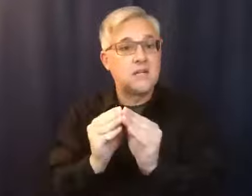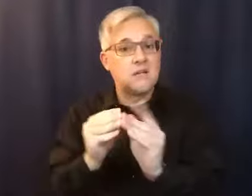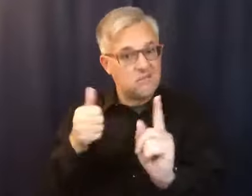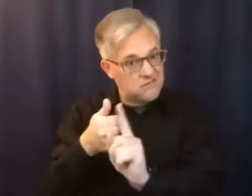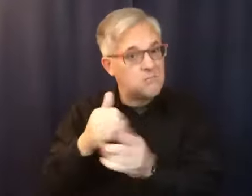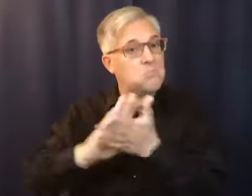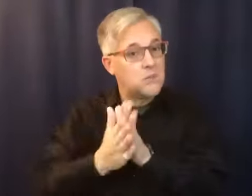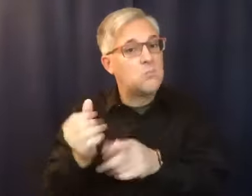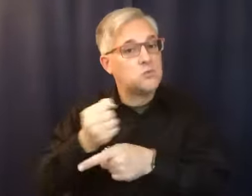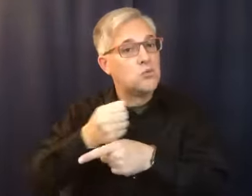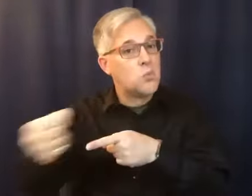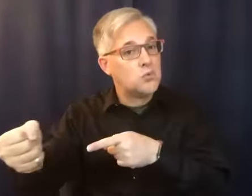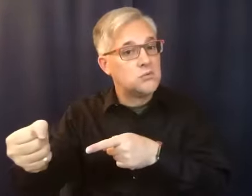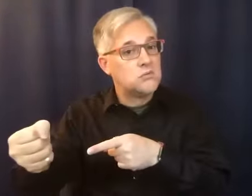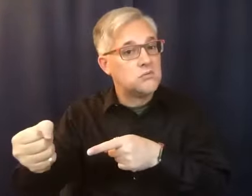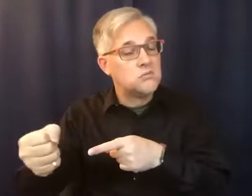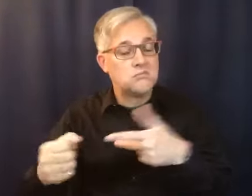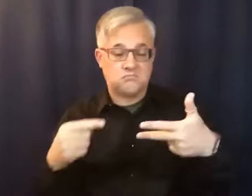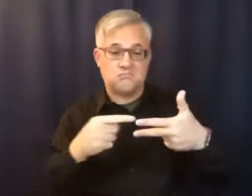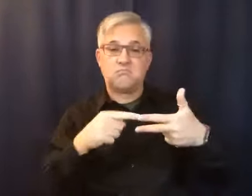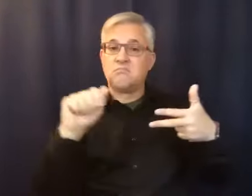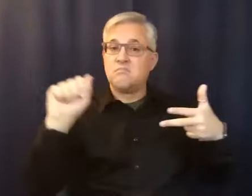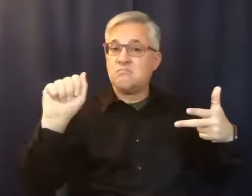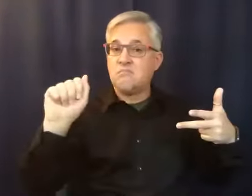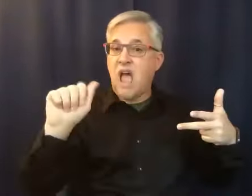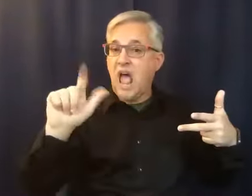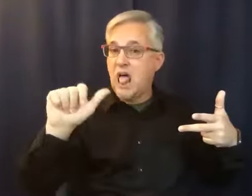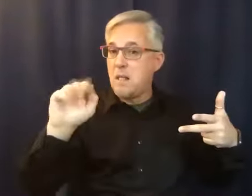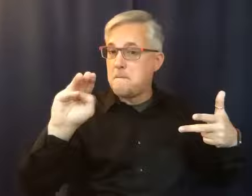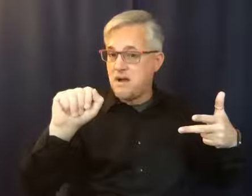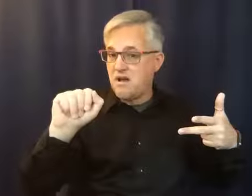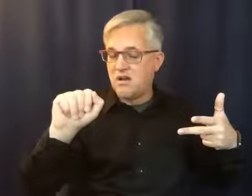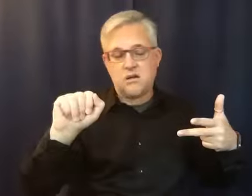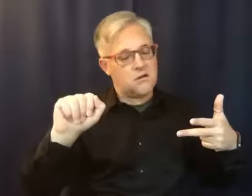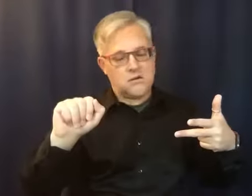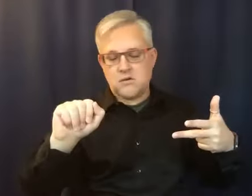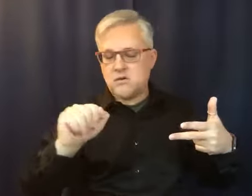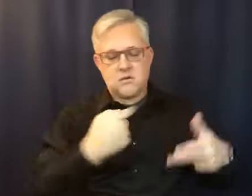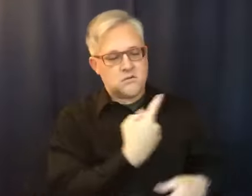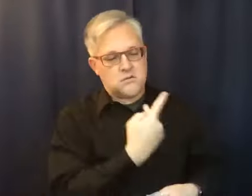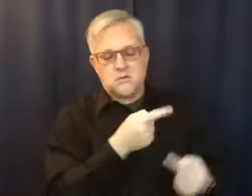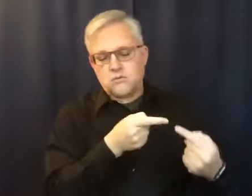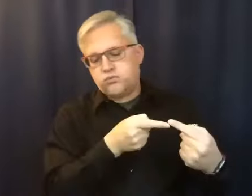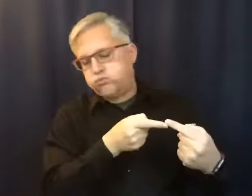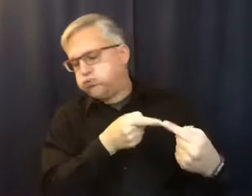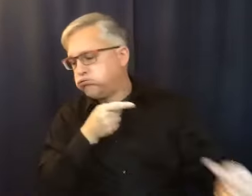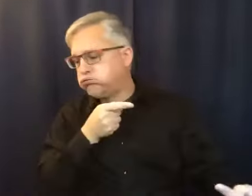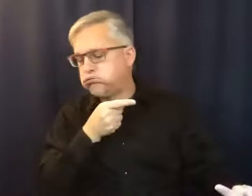My middle child, who was always my nemesis, went through her times of problems. She